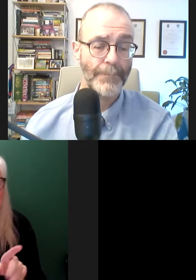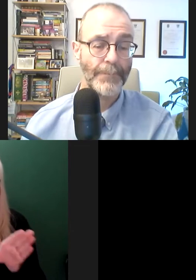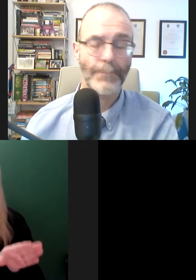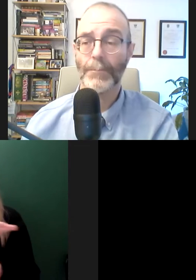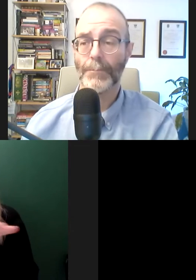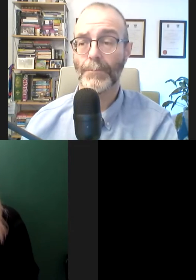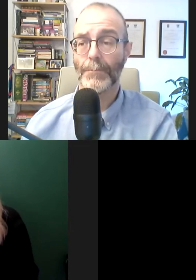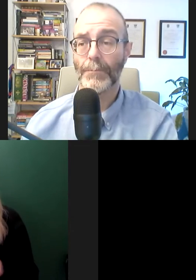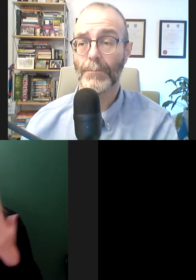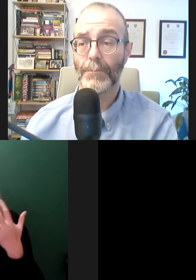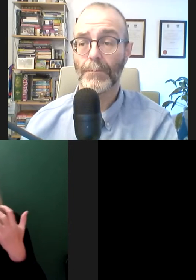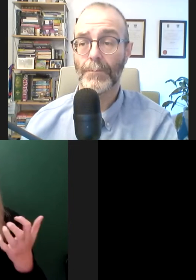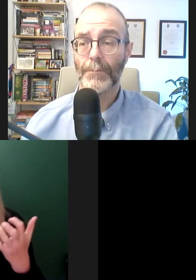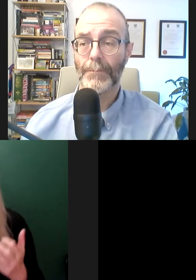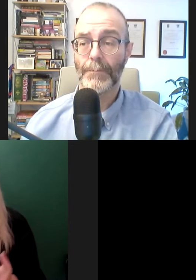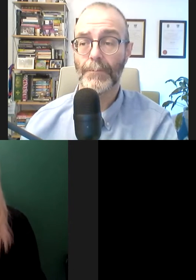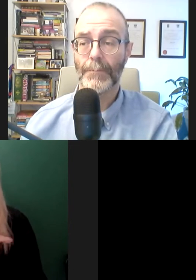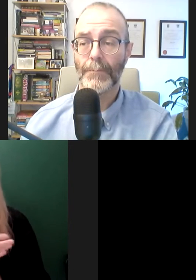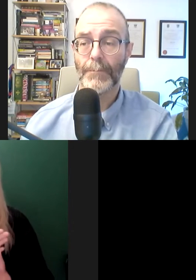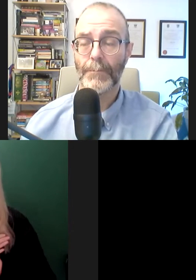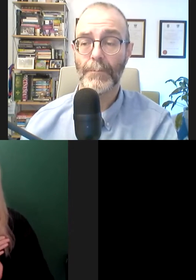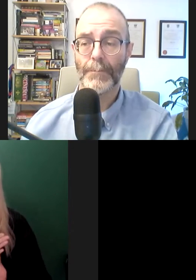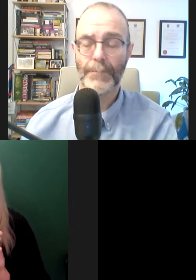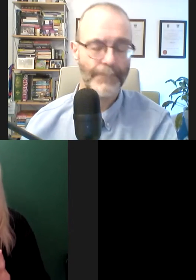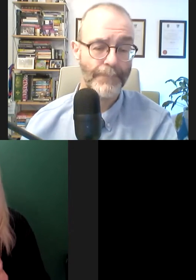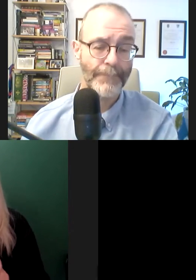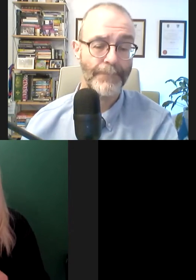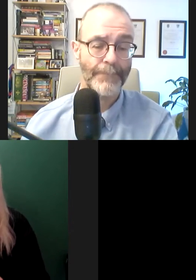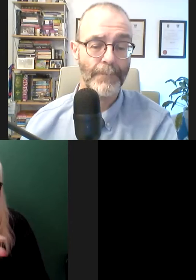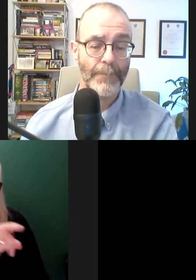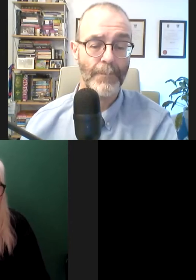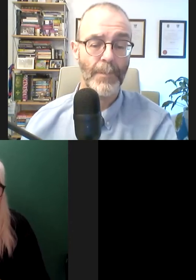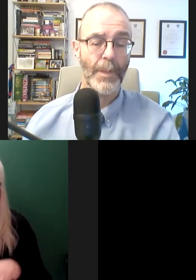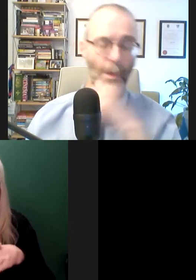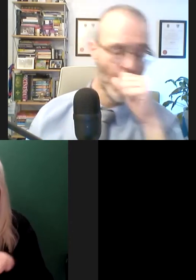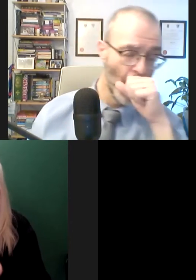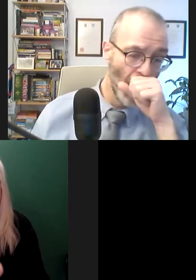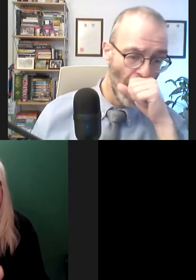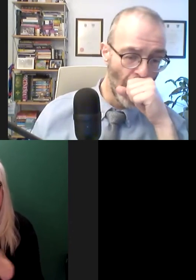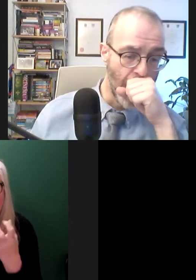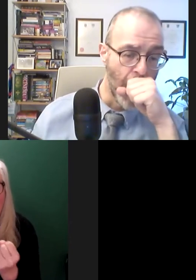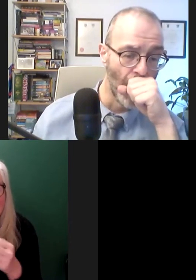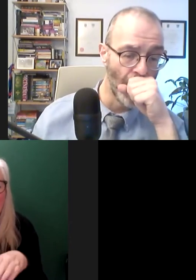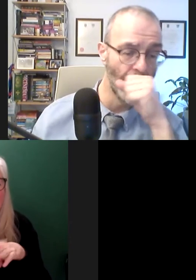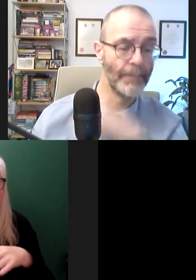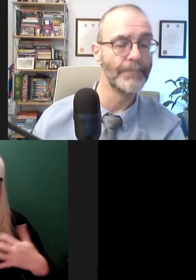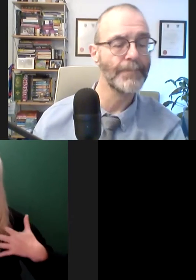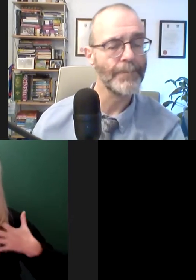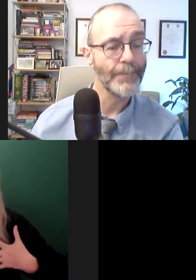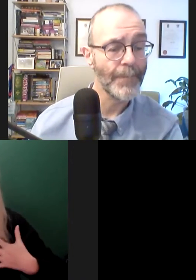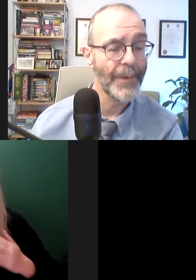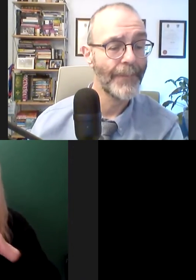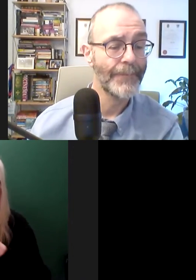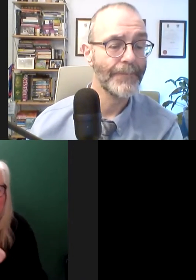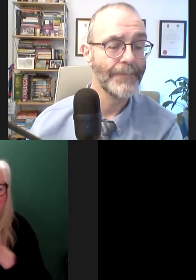the audience. And we really love to hear your voice. And the more questions we have, the more interesting and deeper that